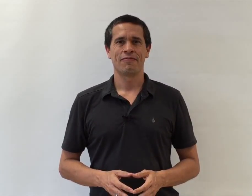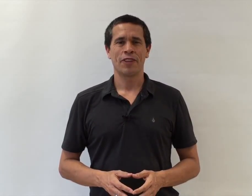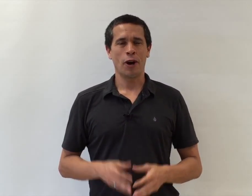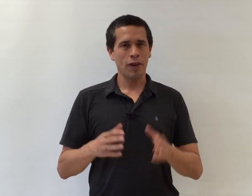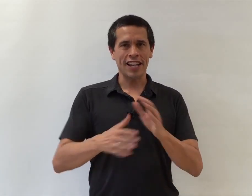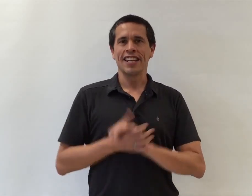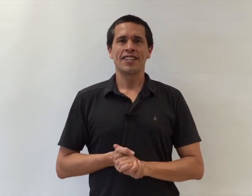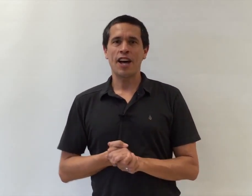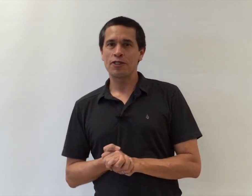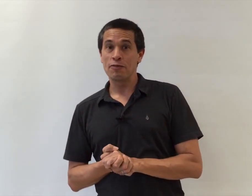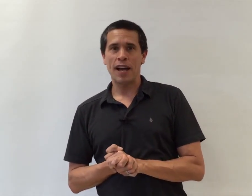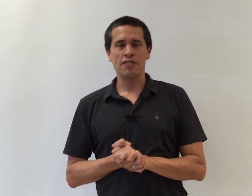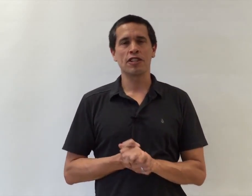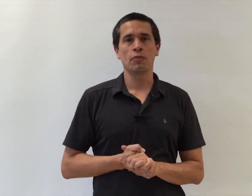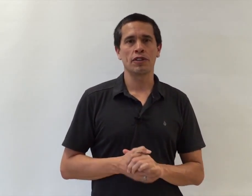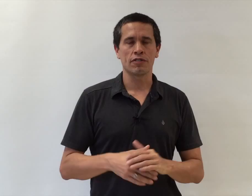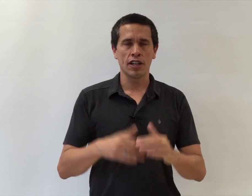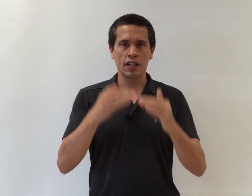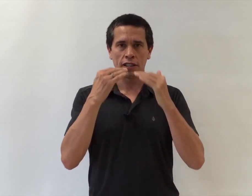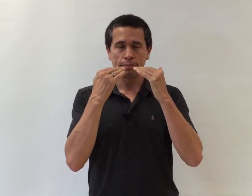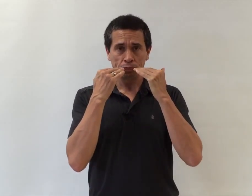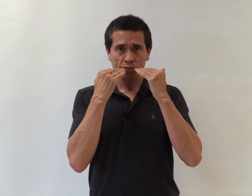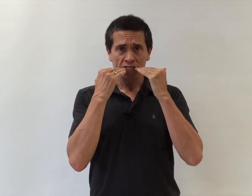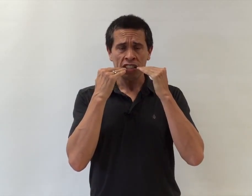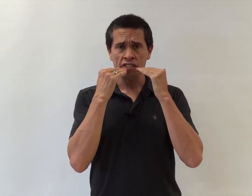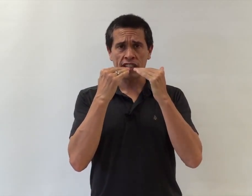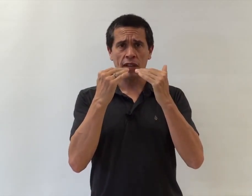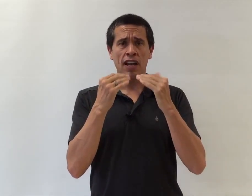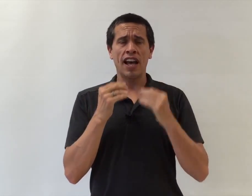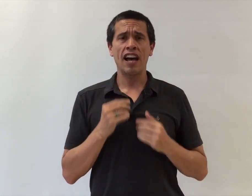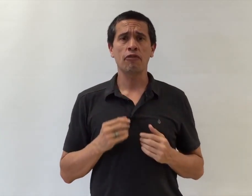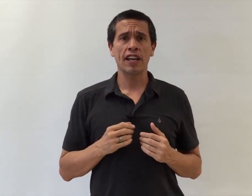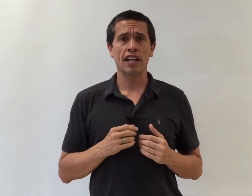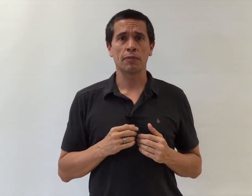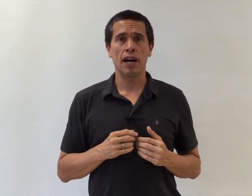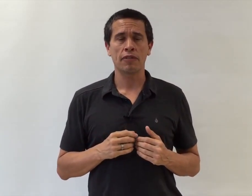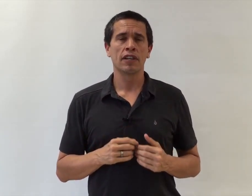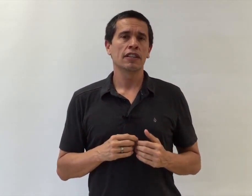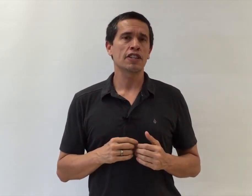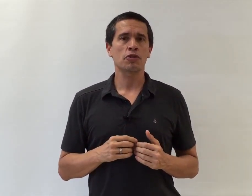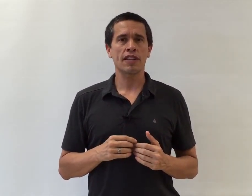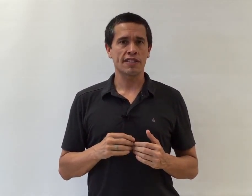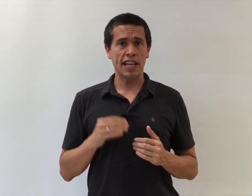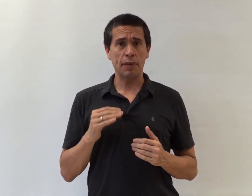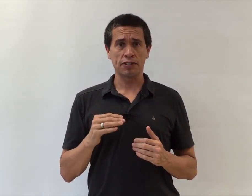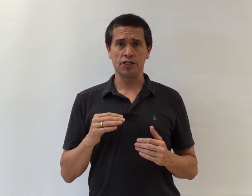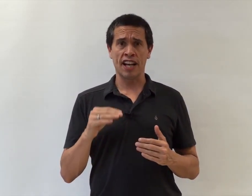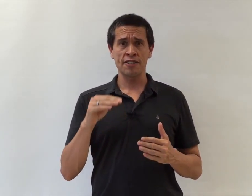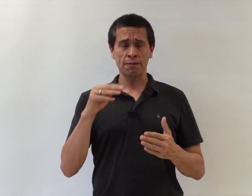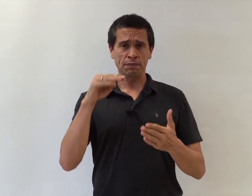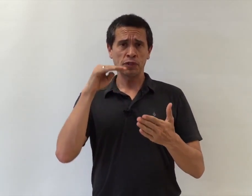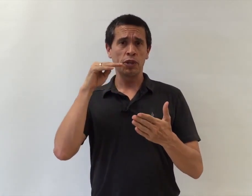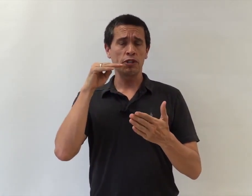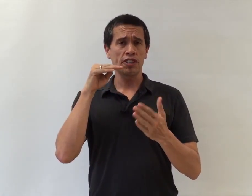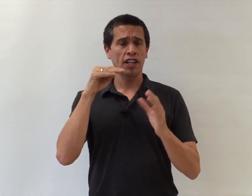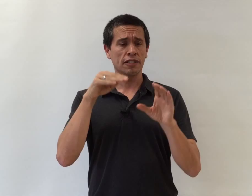All right. Now that you've mastered it with your tongue sticking halfway out of your mouth, let's try the same exercise with your tongue